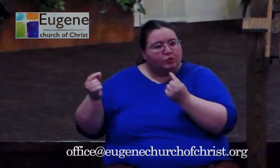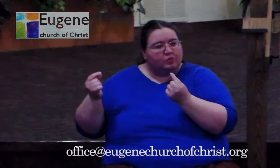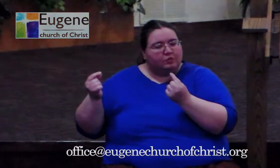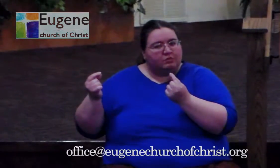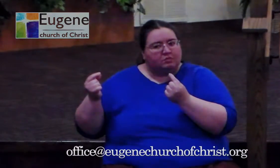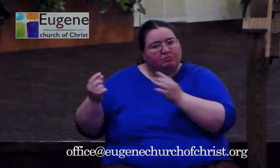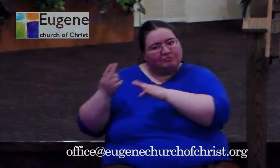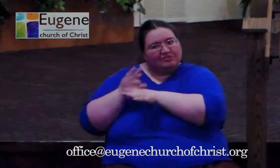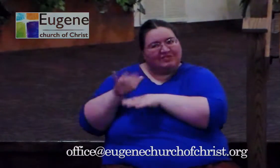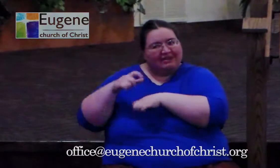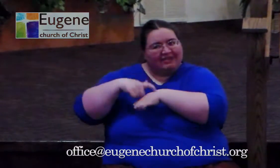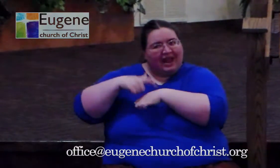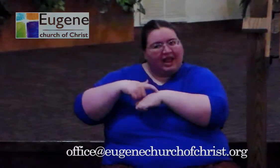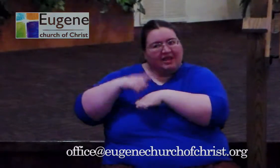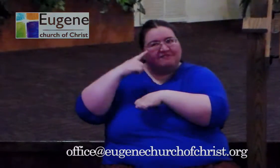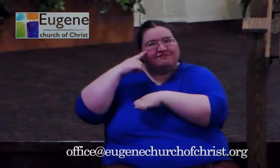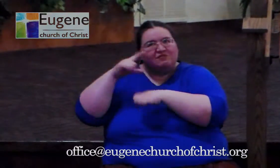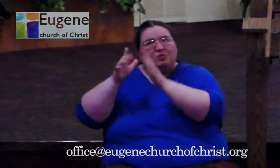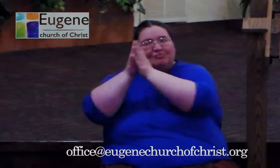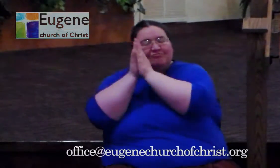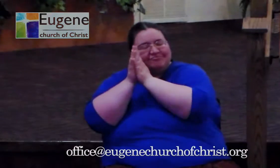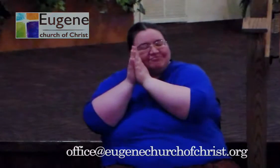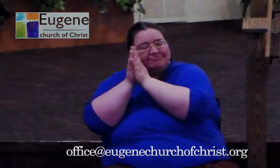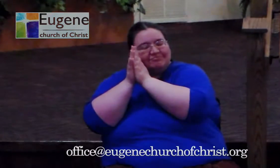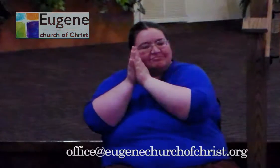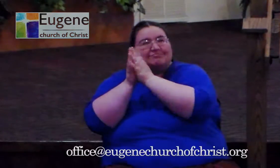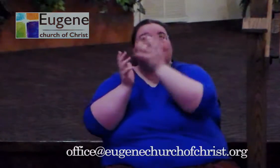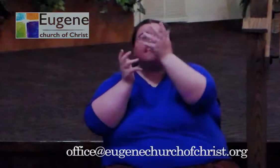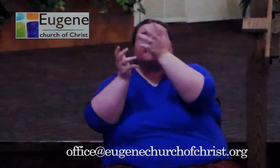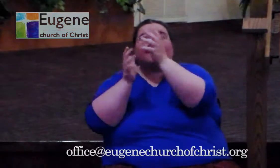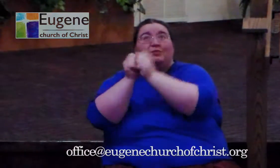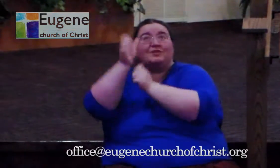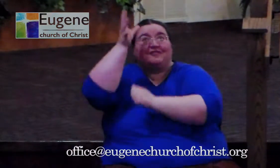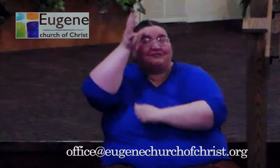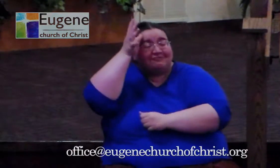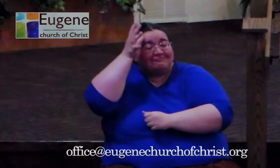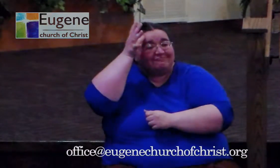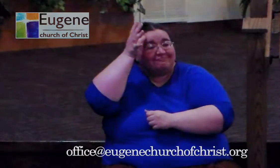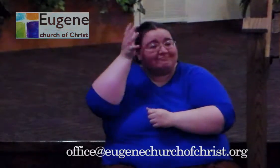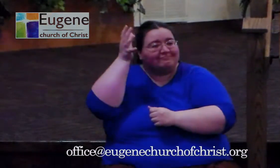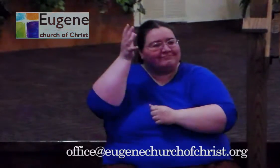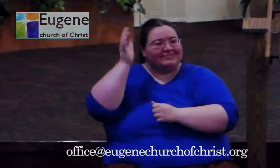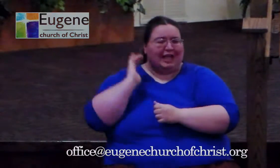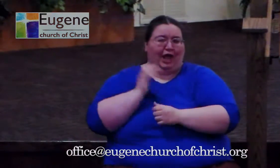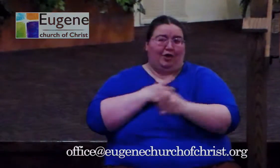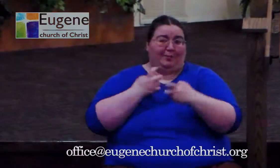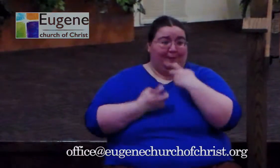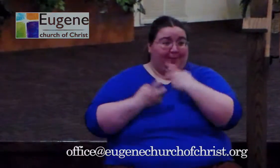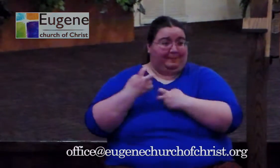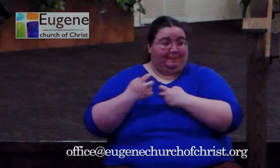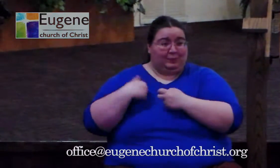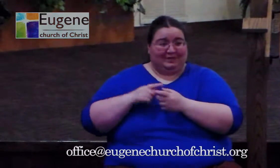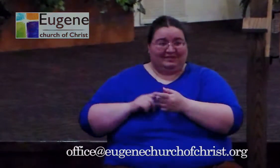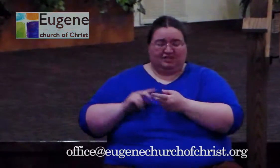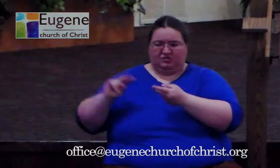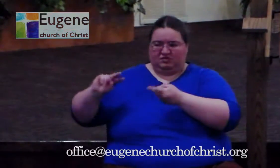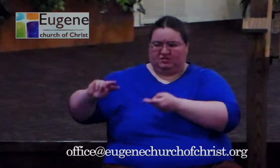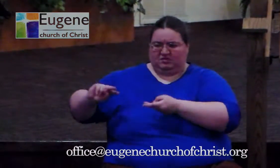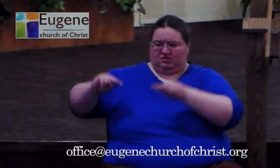time to talk to the Father. Now, our trouble is we've kind of reversed things. And for whatever reason, we try to